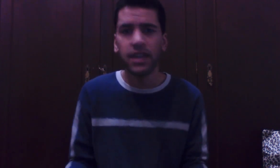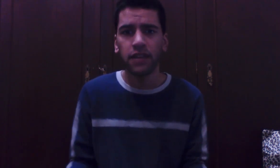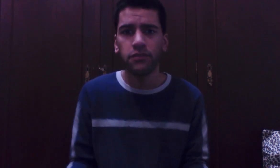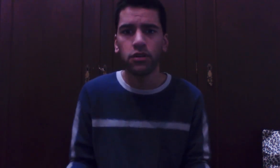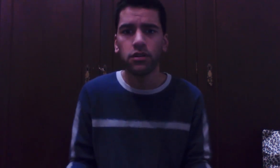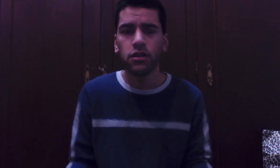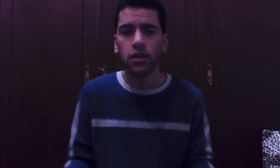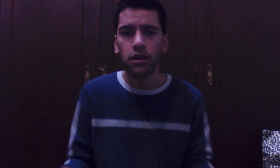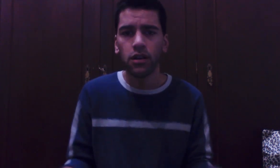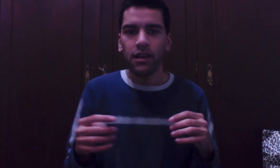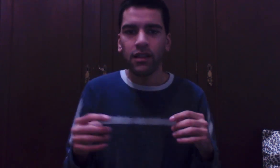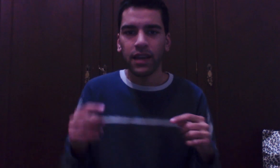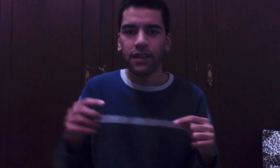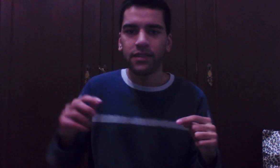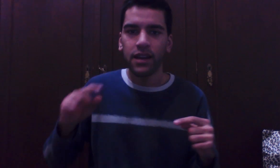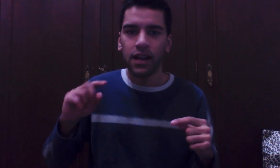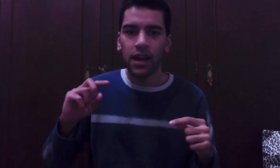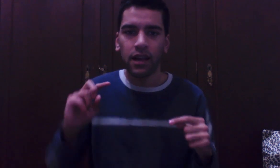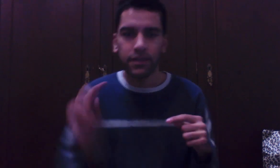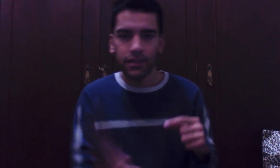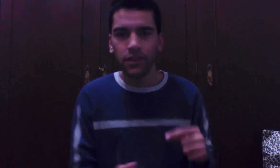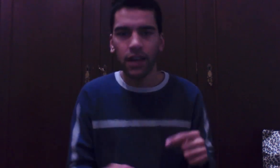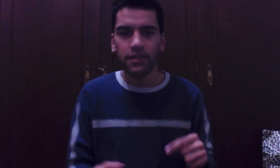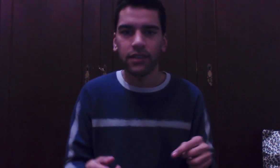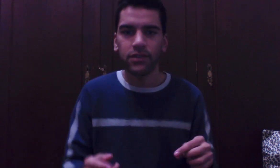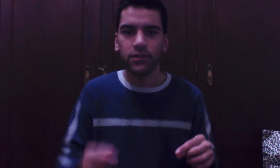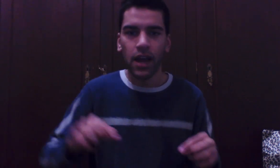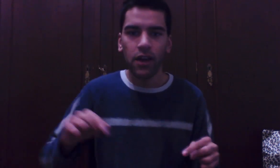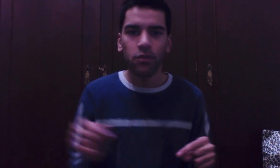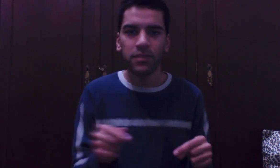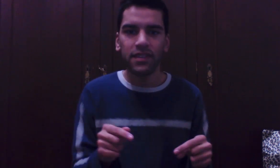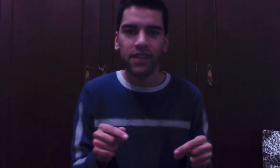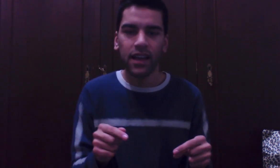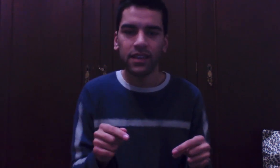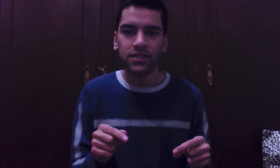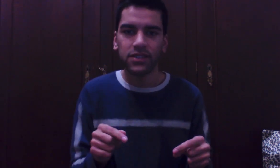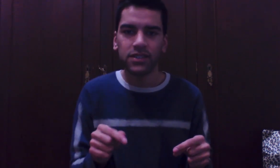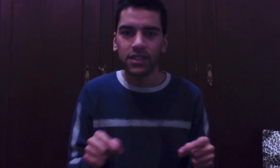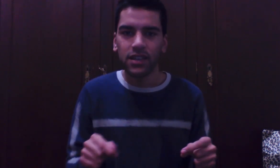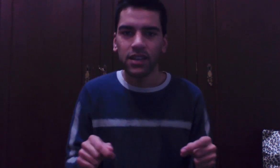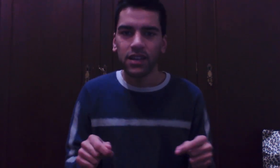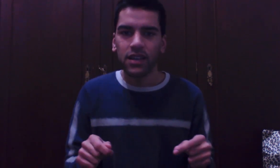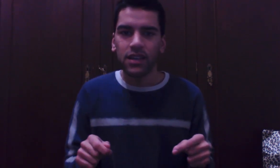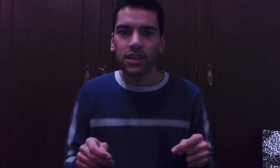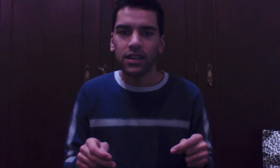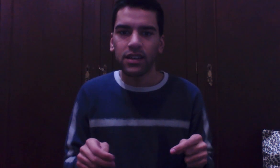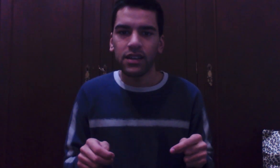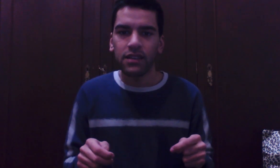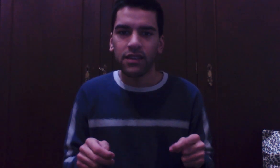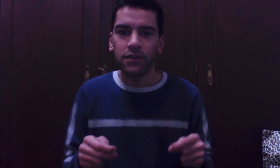kind of book Like I said, I'll see you guys next soon. I hope this challenge Is a